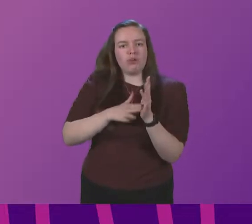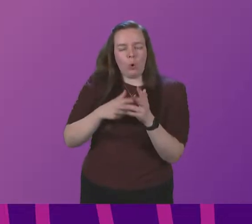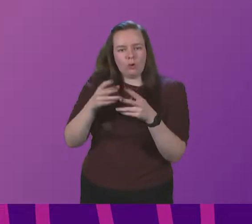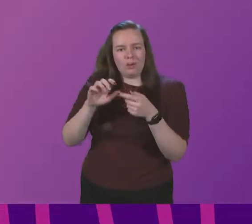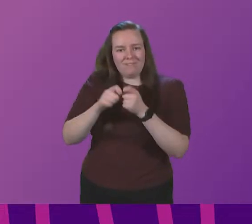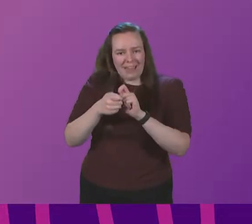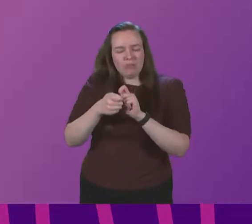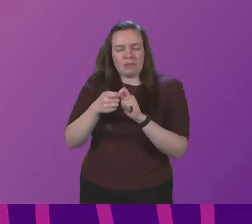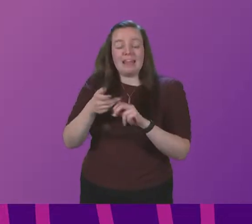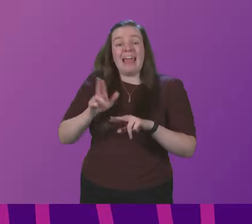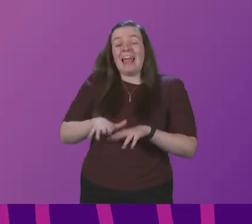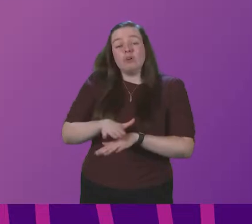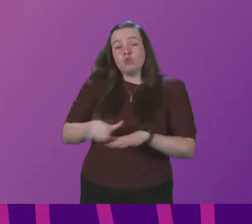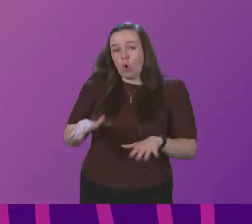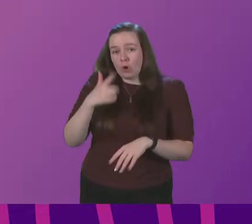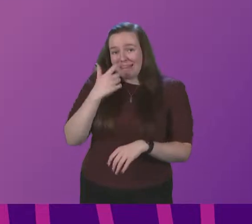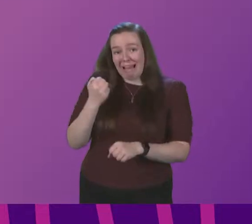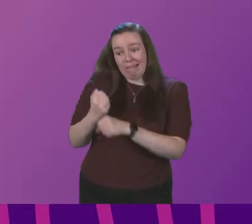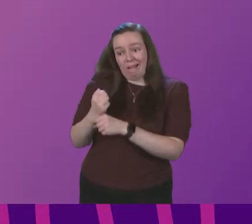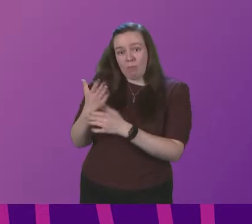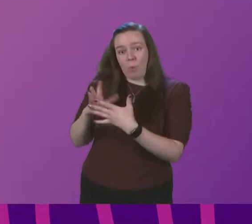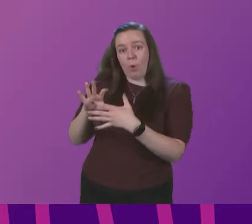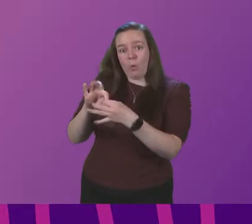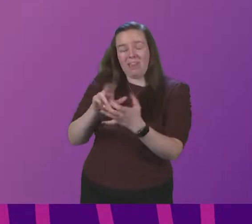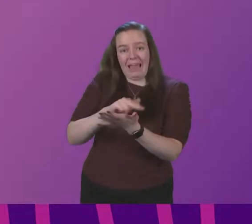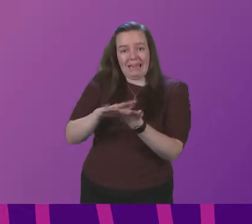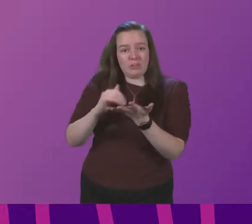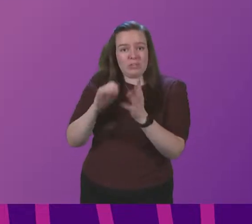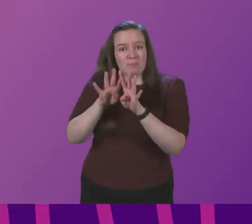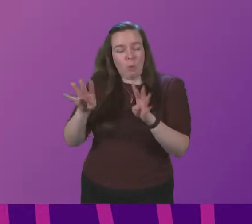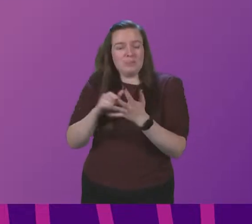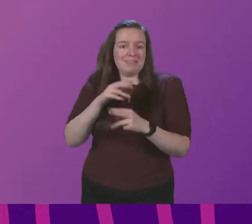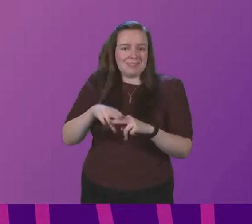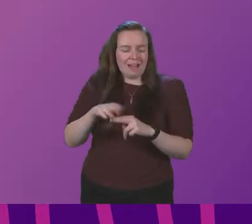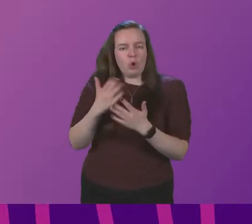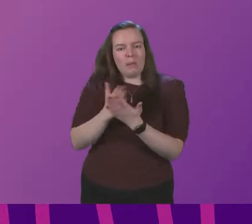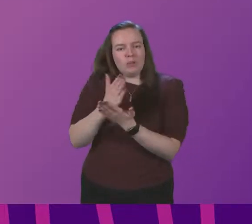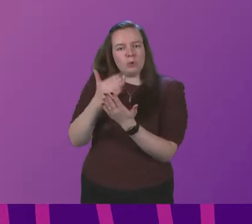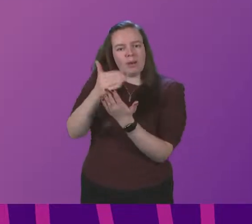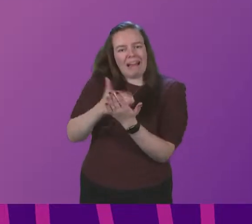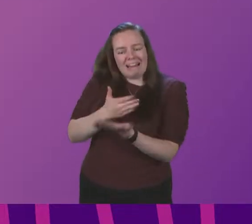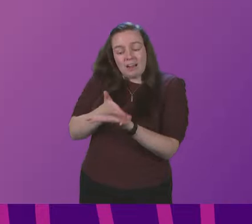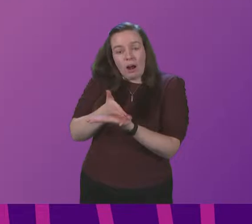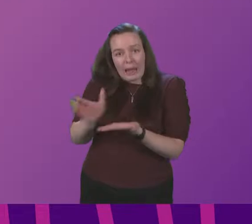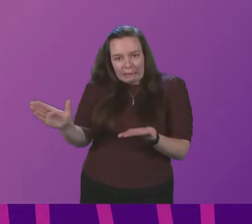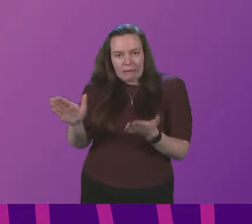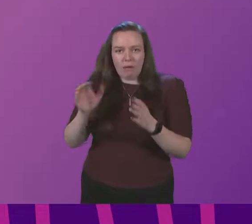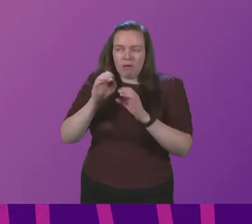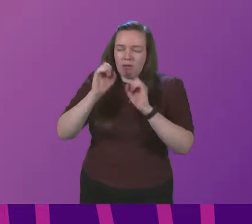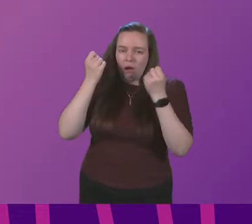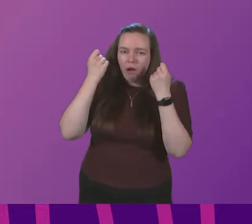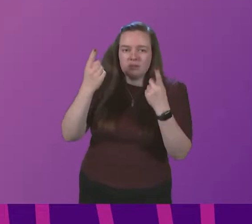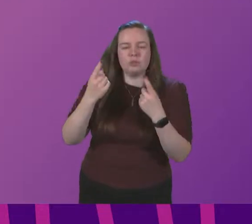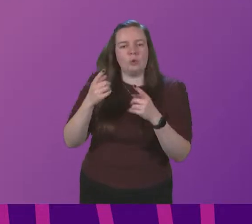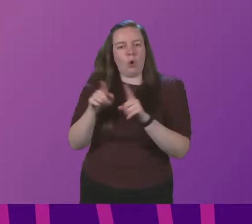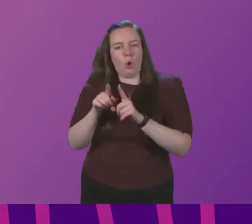And if not, can the Scottish Government work with NHS boards and staff to ensure guidelines are clear, well understood and